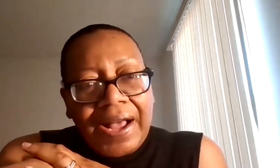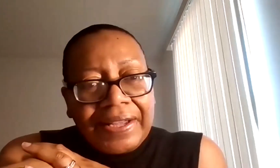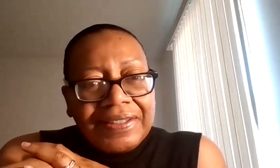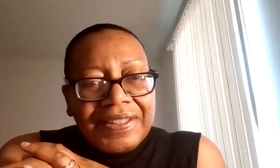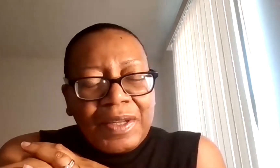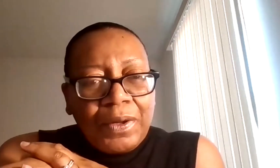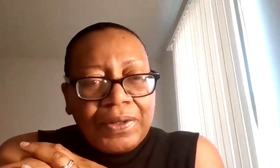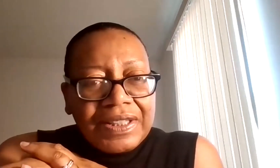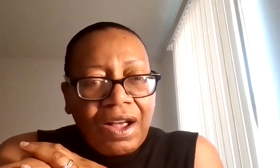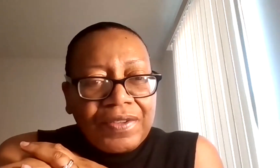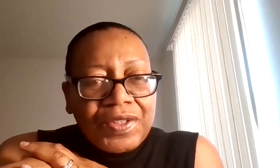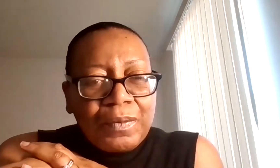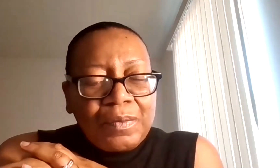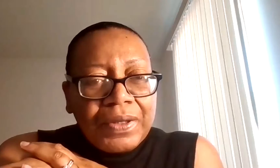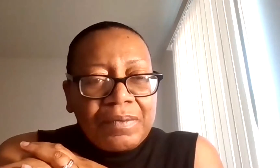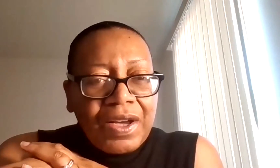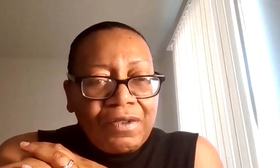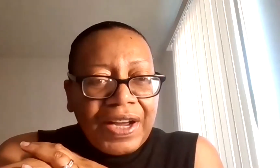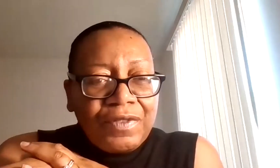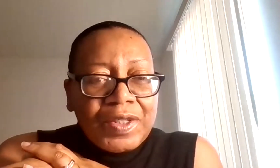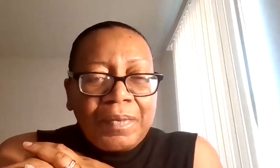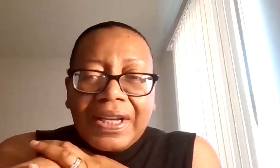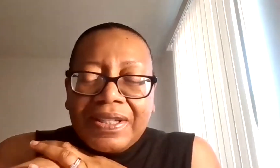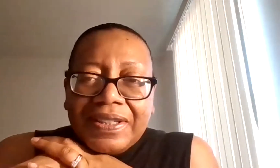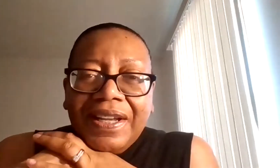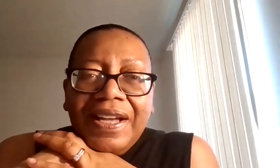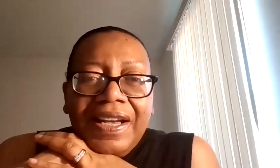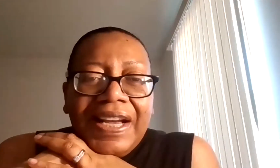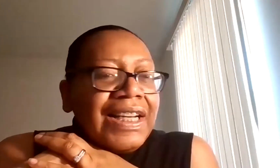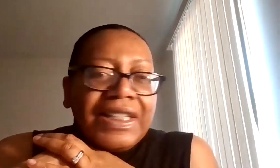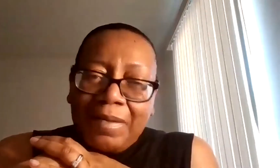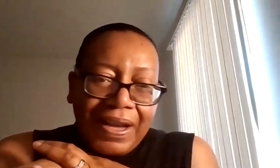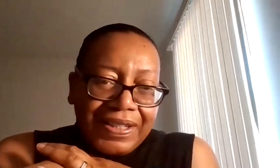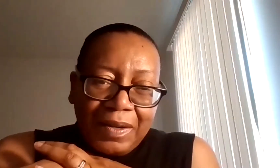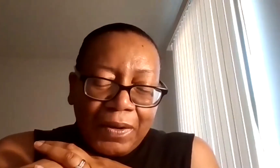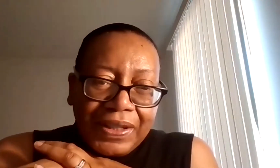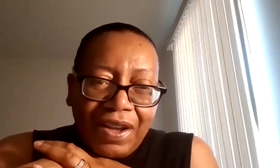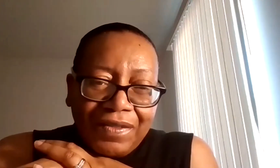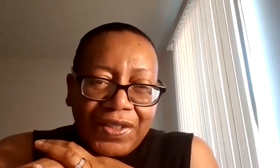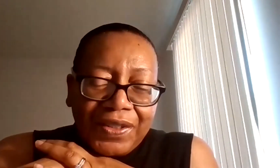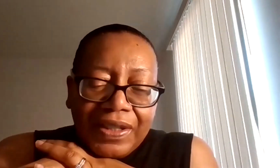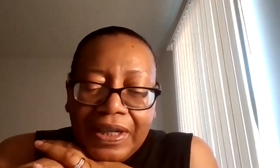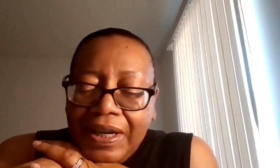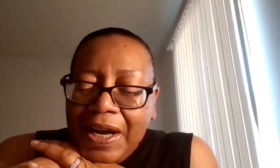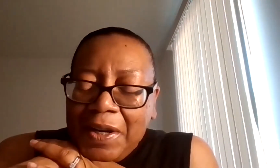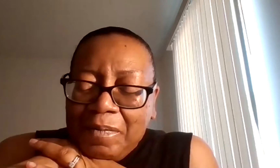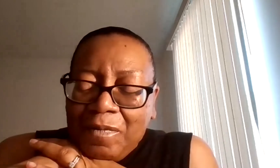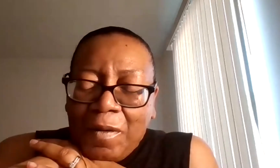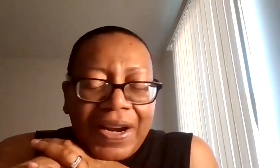know why the police officer was pulling me over at first because anytime I see a police officer